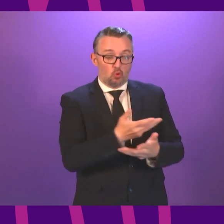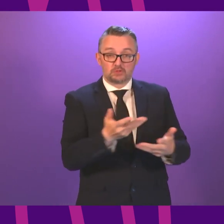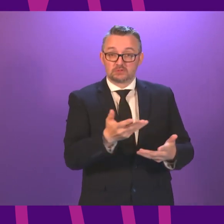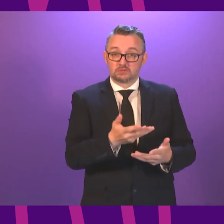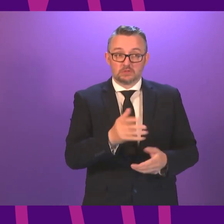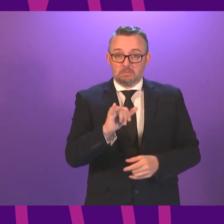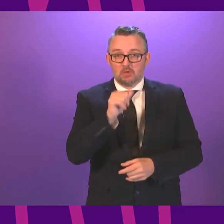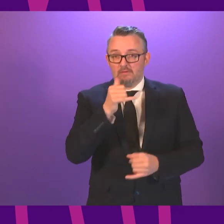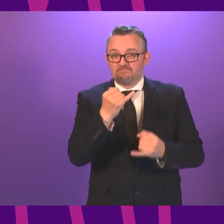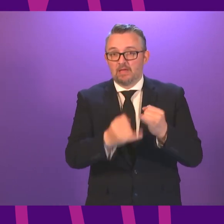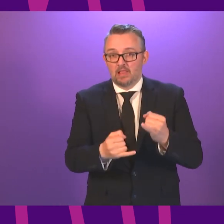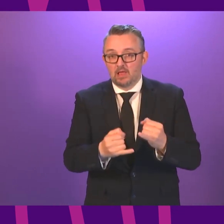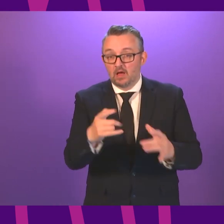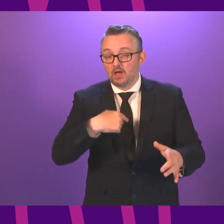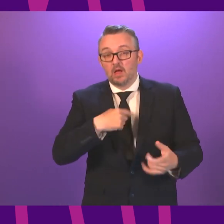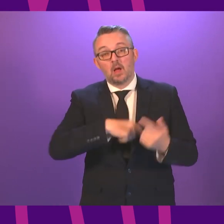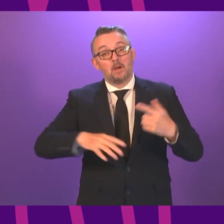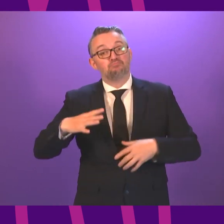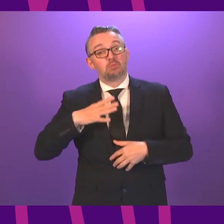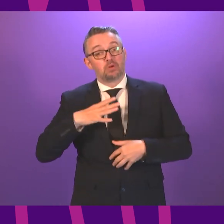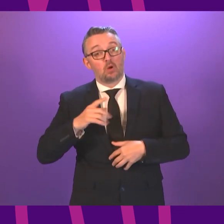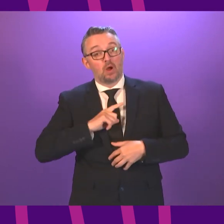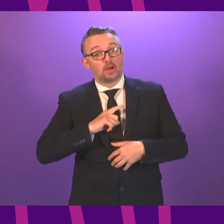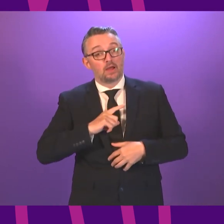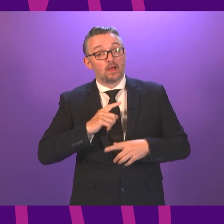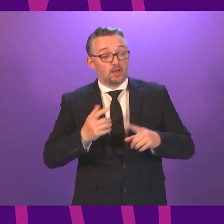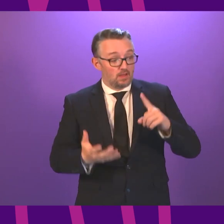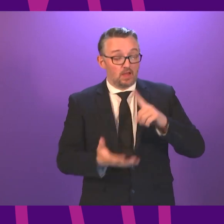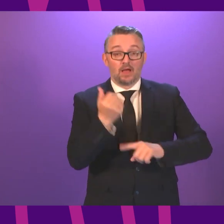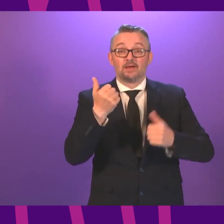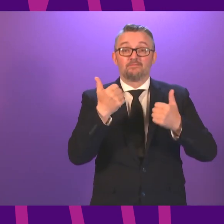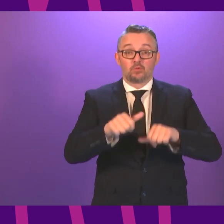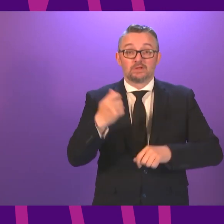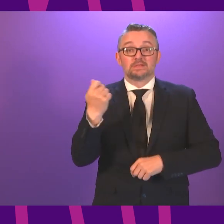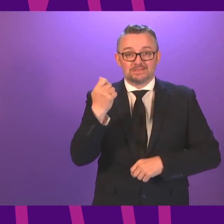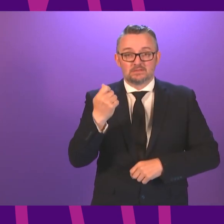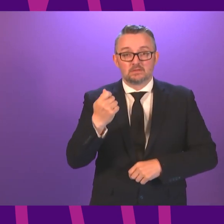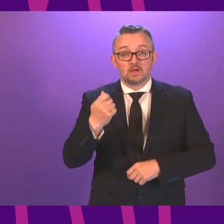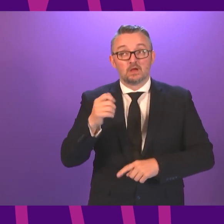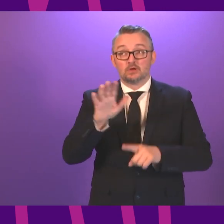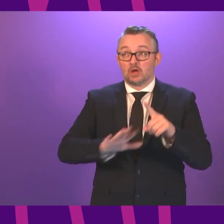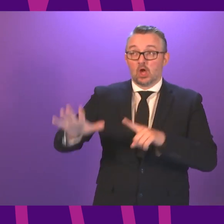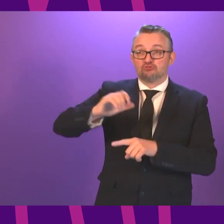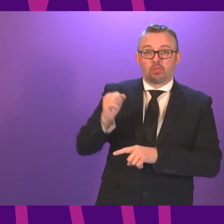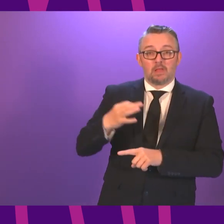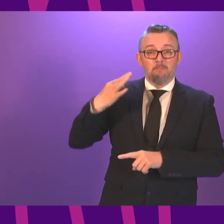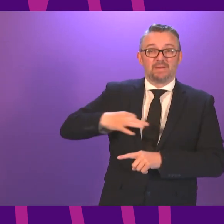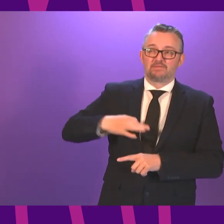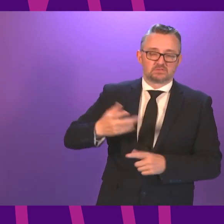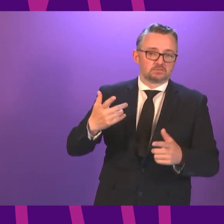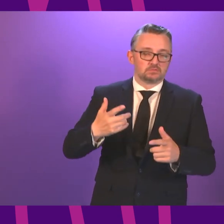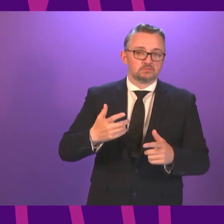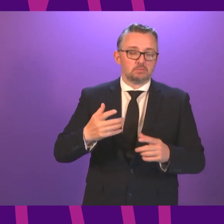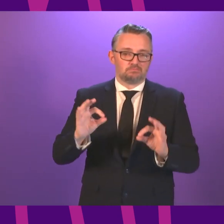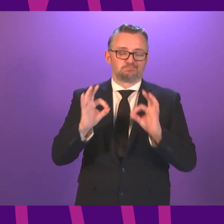But we are prepared to do this because, if we do succeed, the benefits to the country could be significant. By working together,